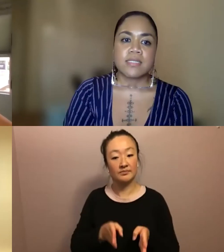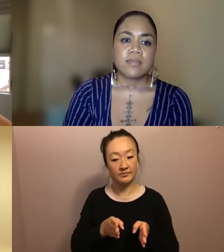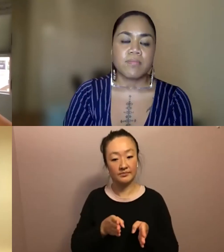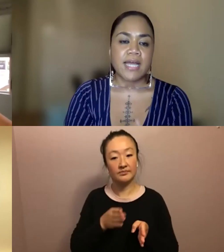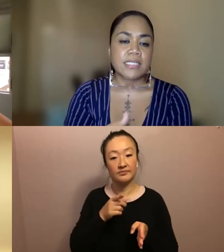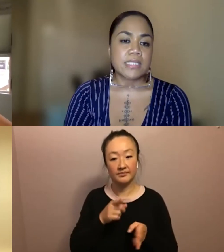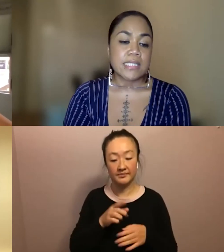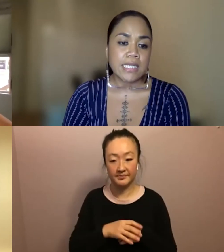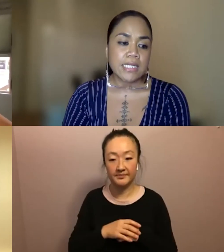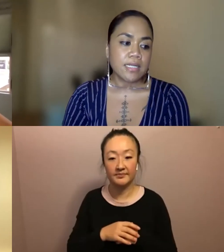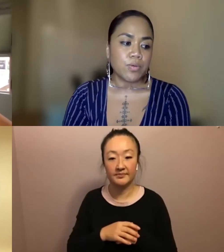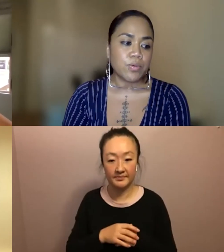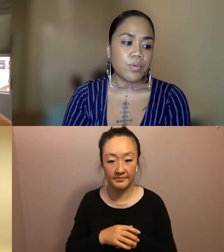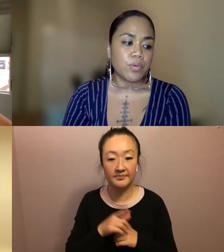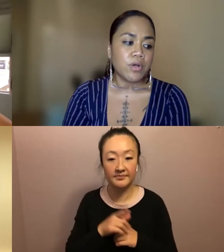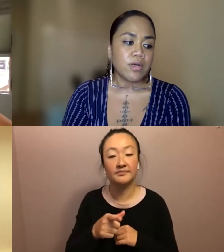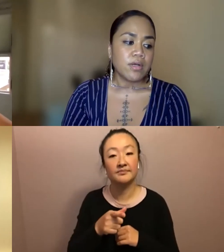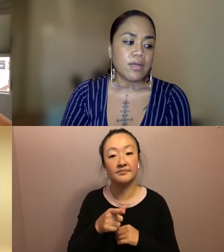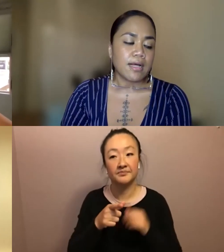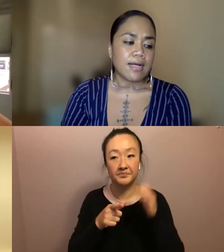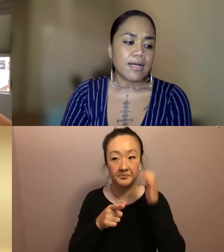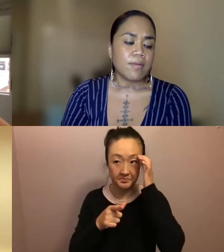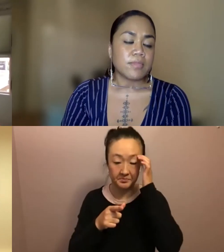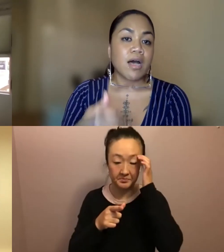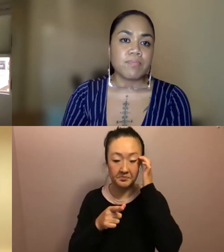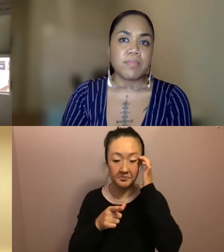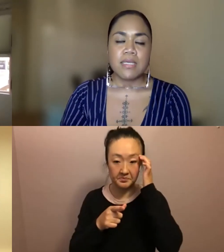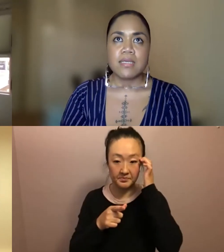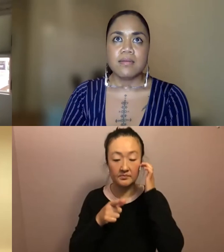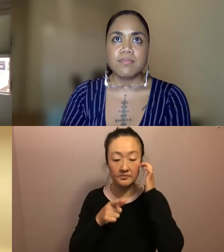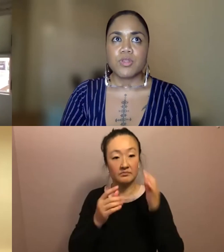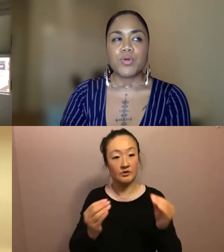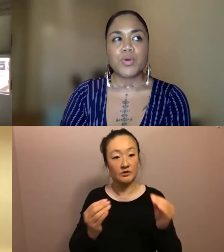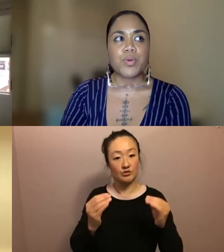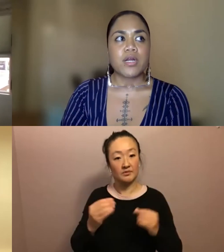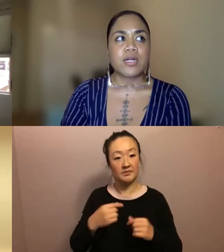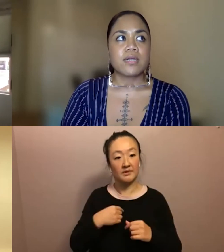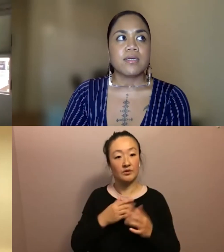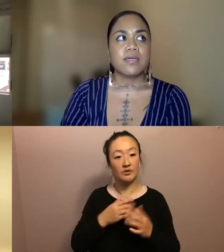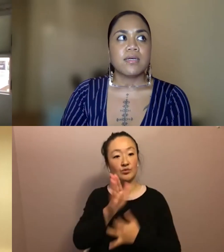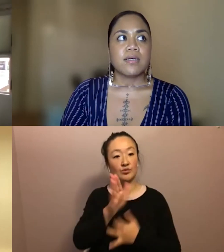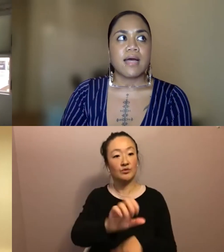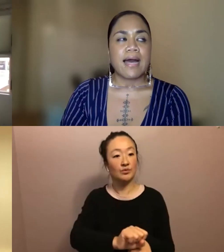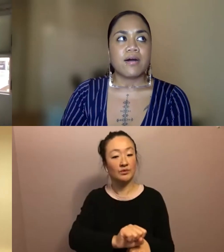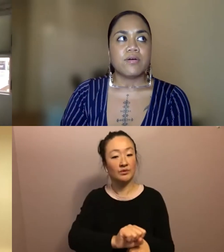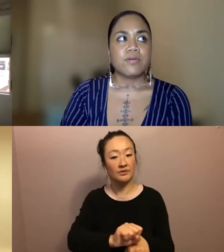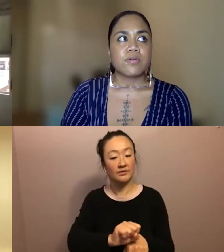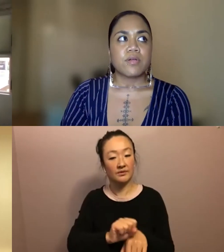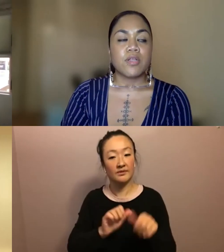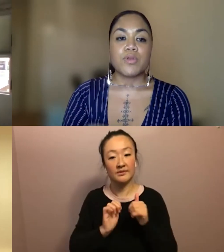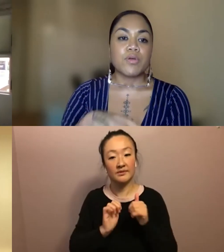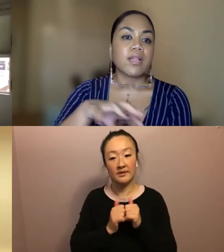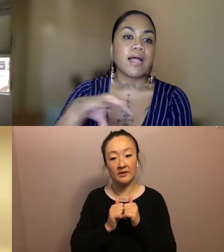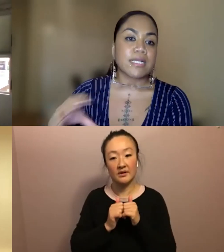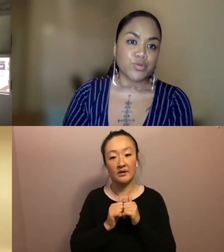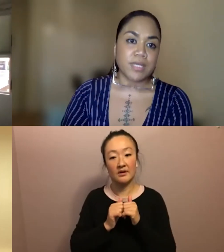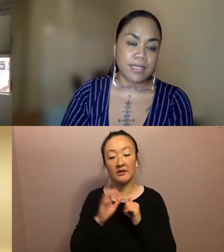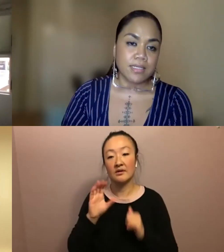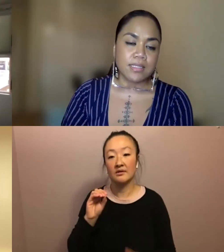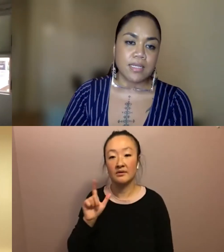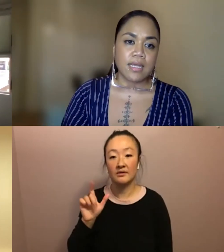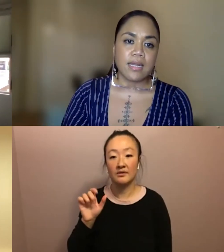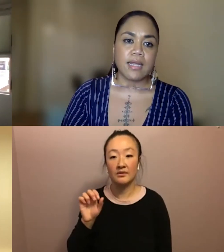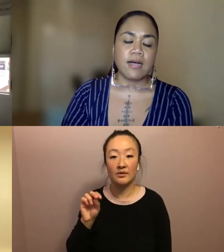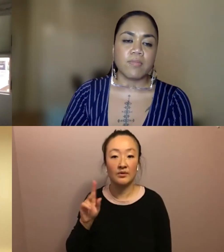kitty bus black descent who um taught me through her work how colonial the classroom